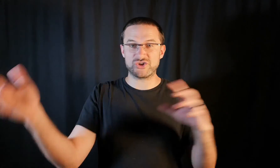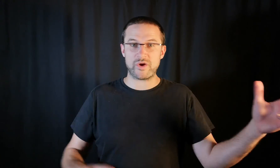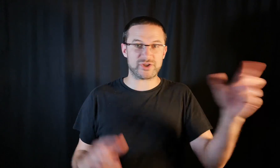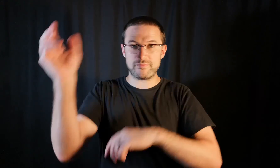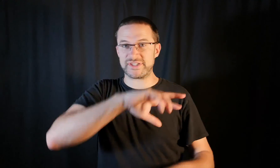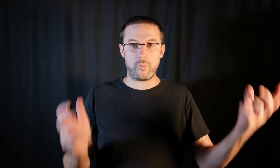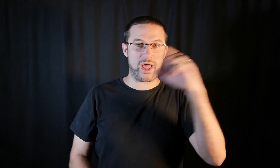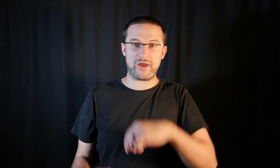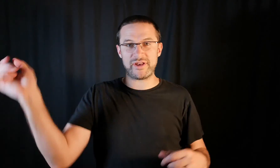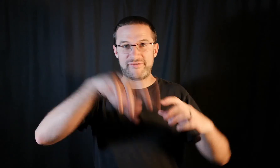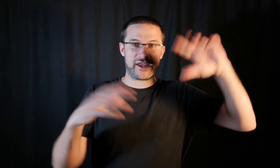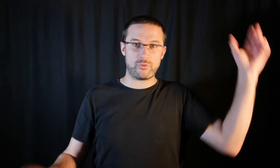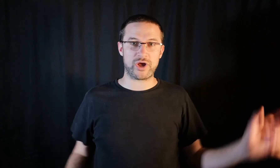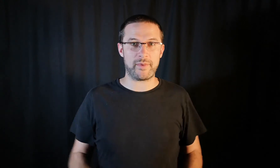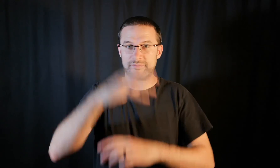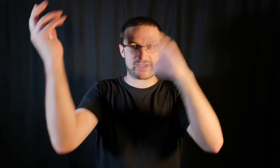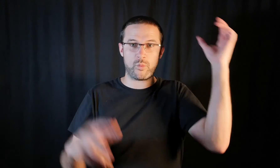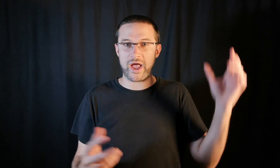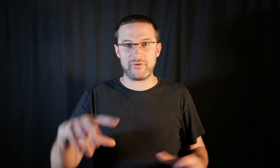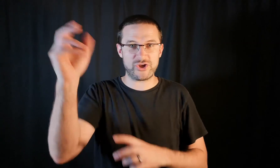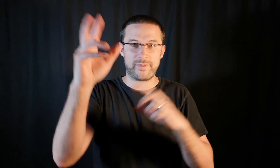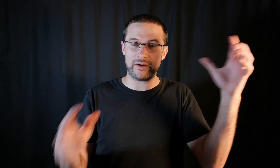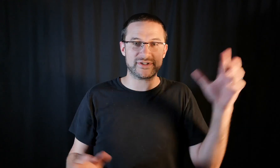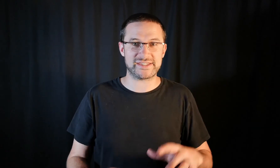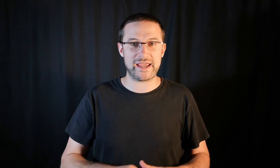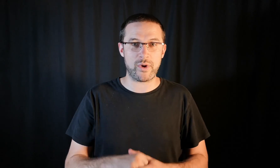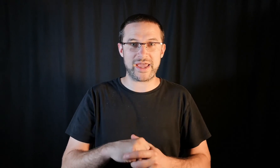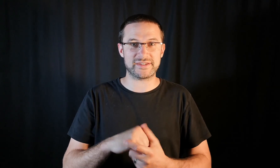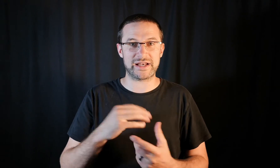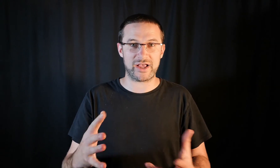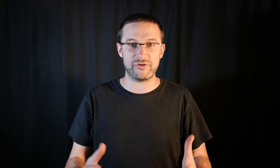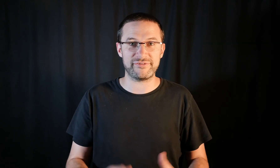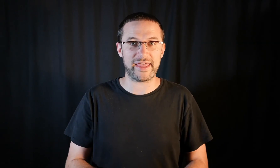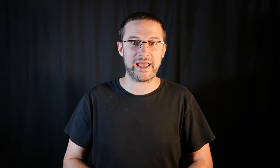description somewhere and a video will come up somewhere and you'll be able to see where to click on for that. Let's